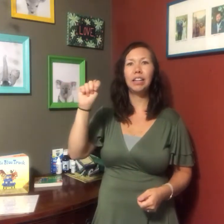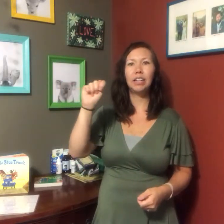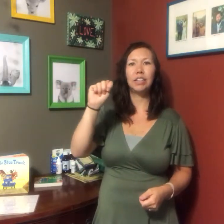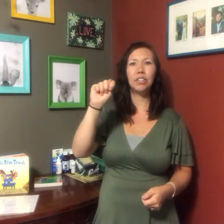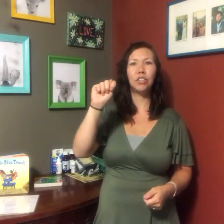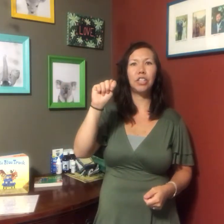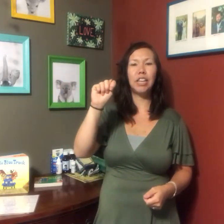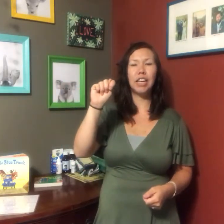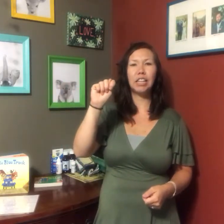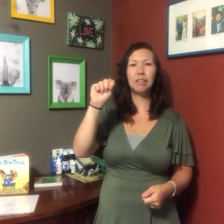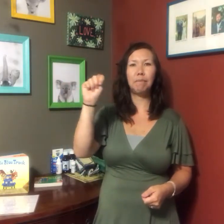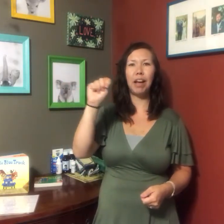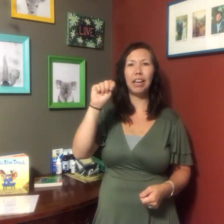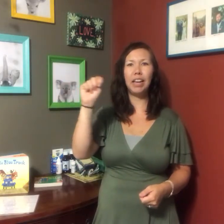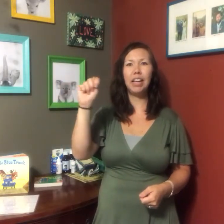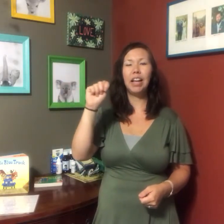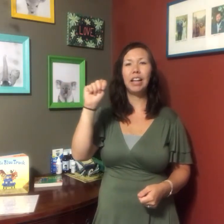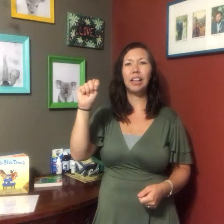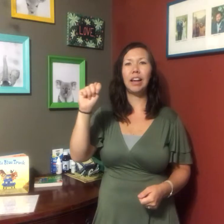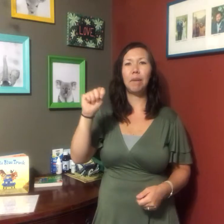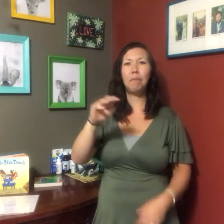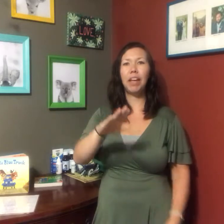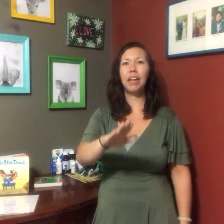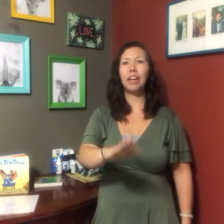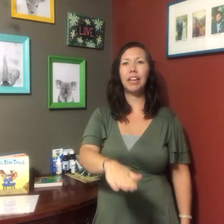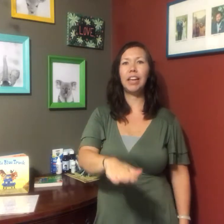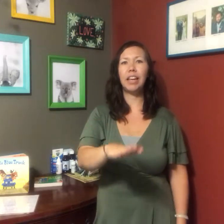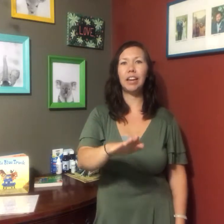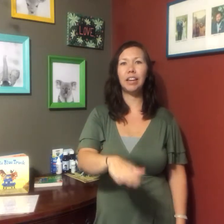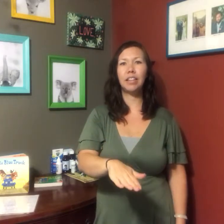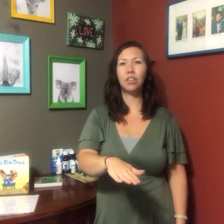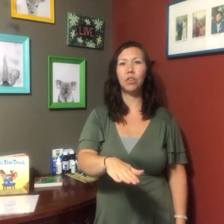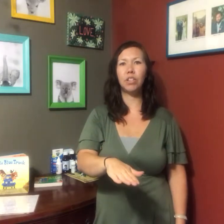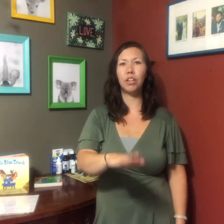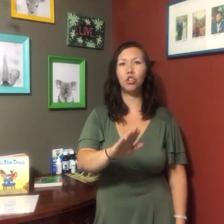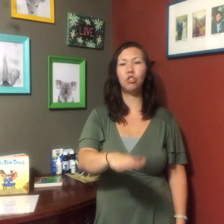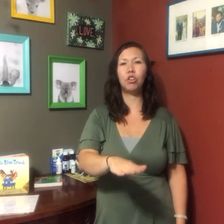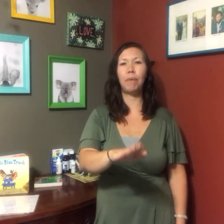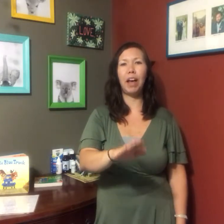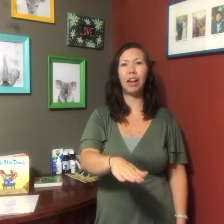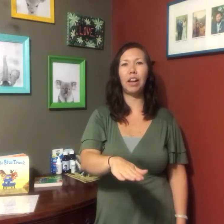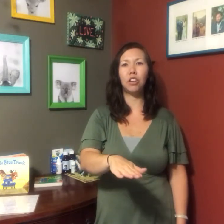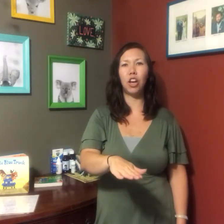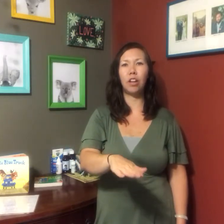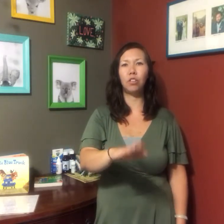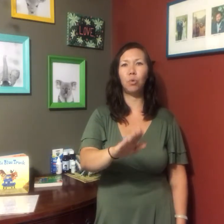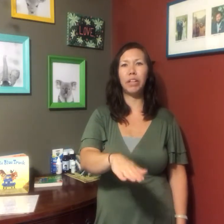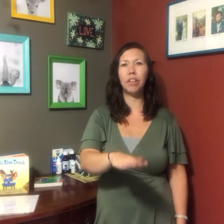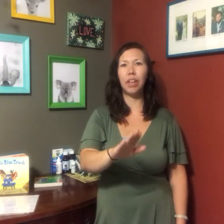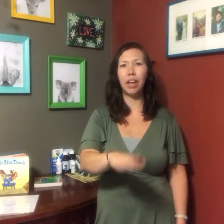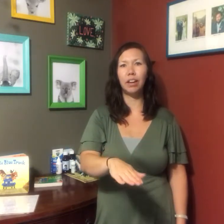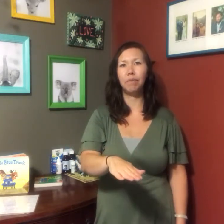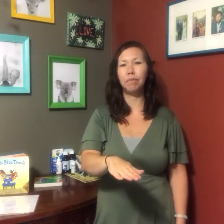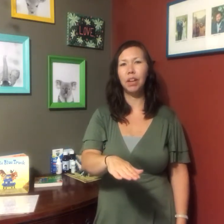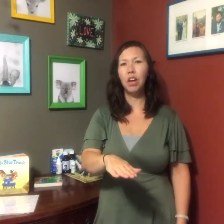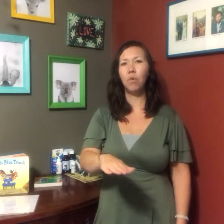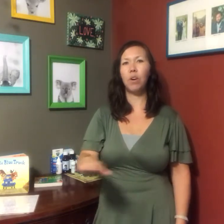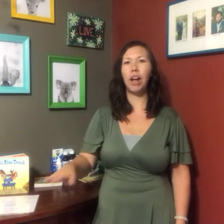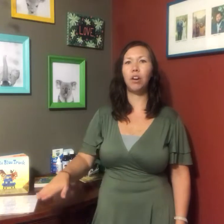this is your T hand, potty, like a big kid. So it's like you're patting a child twice on the head. When I